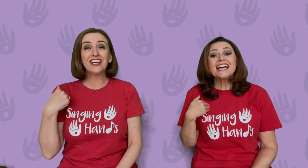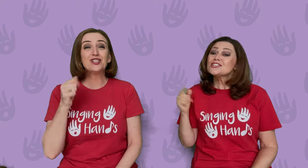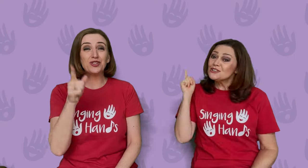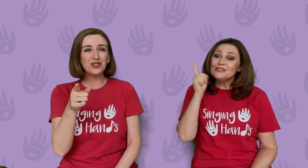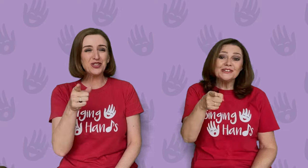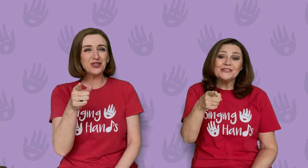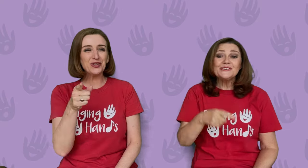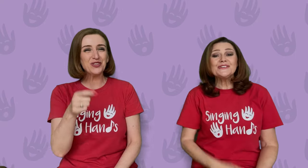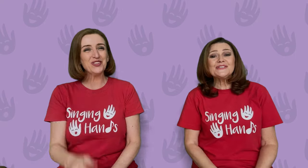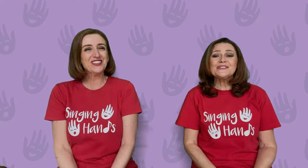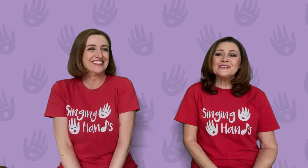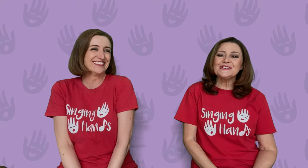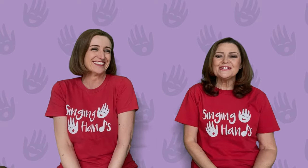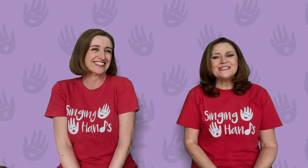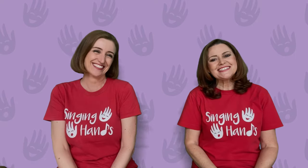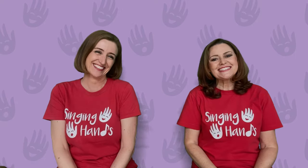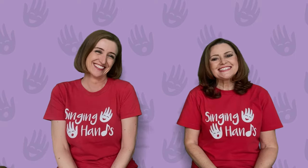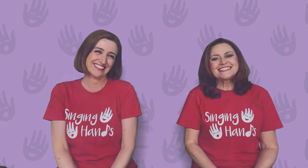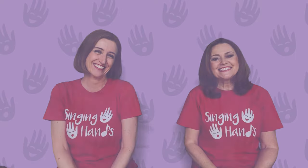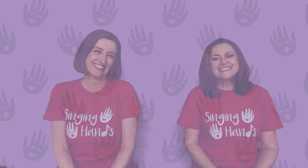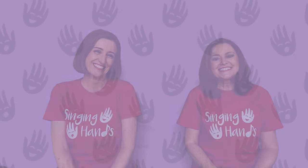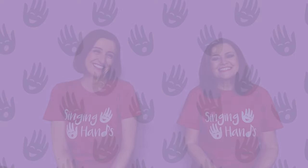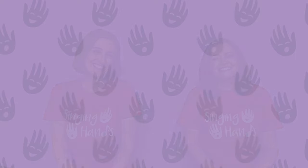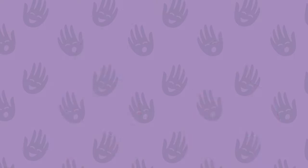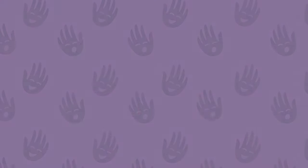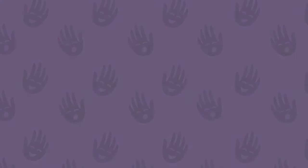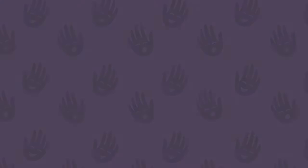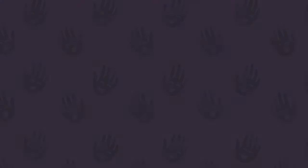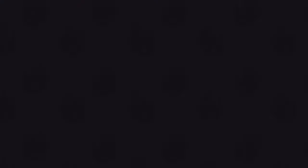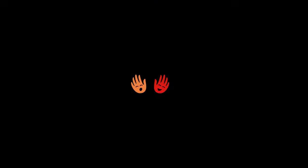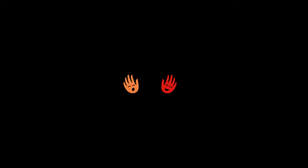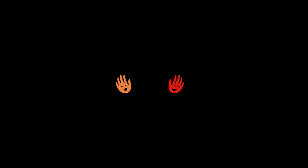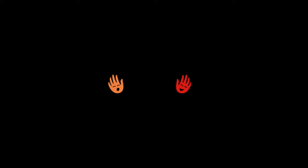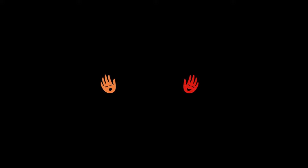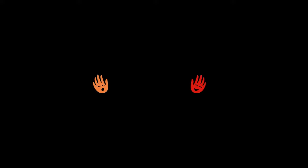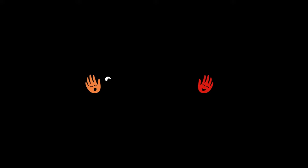to you. morning,